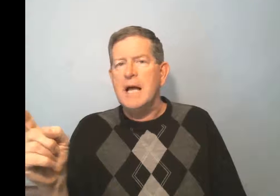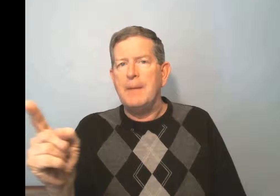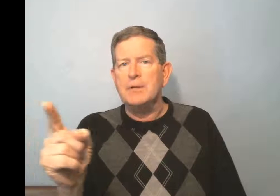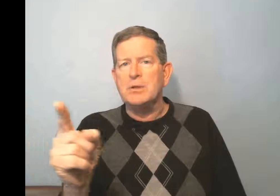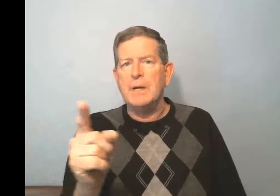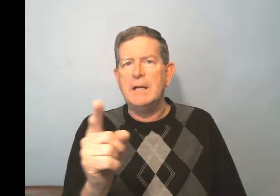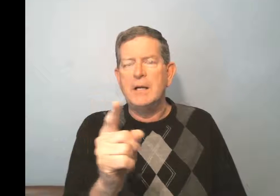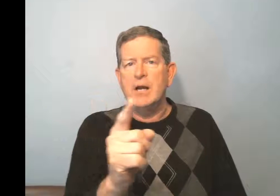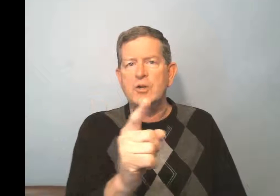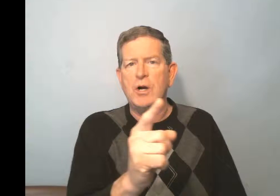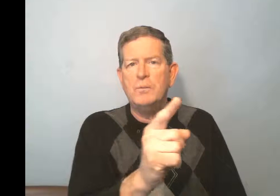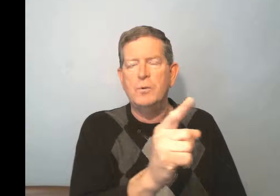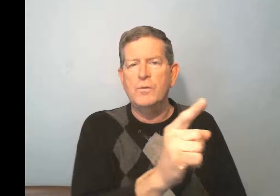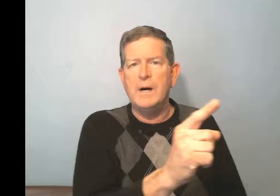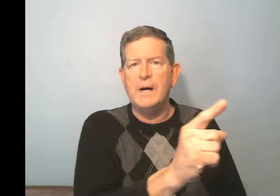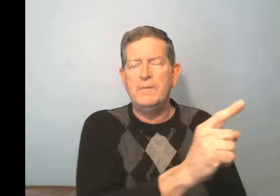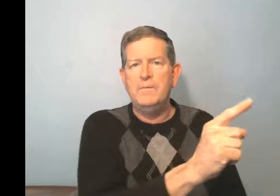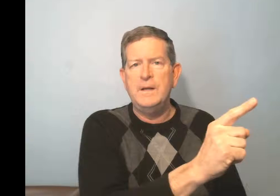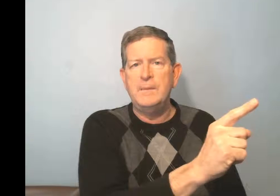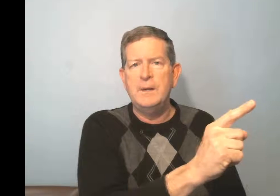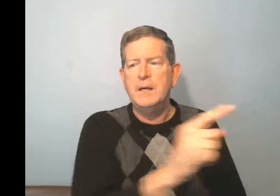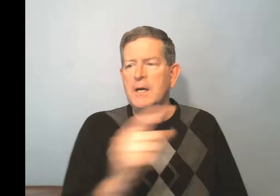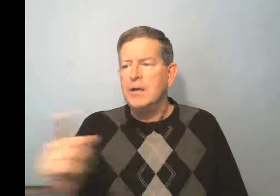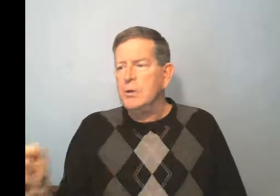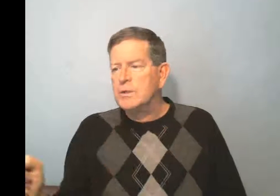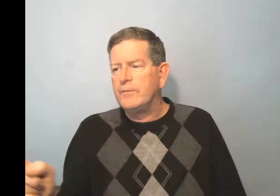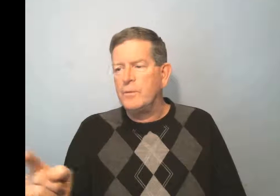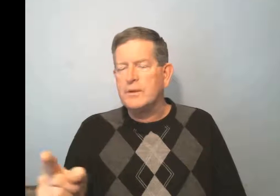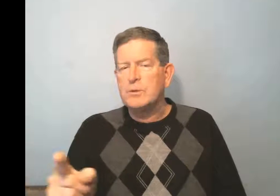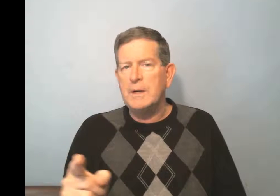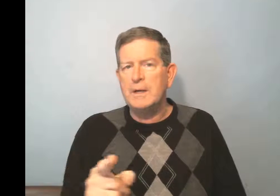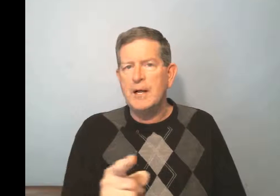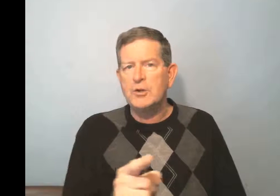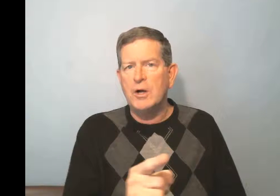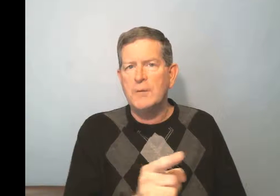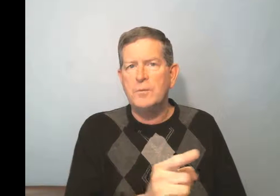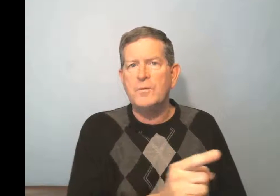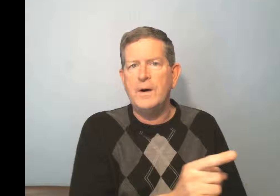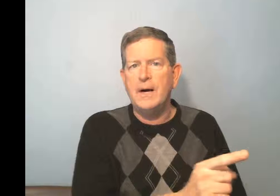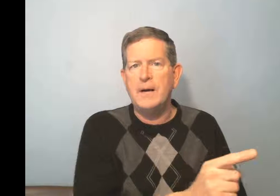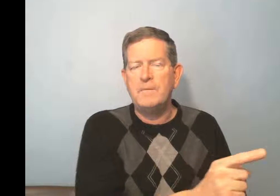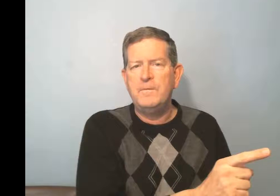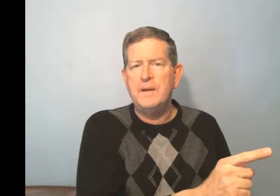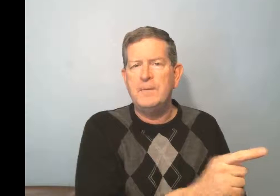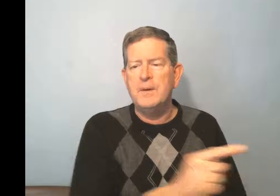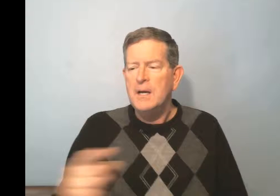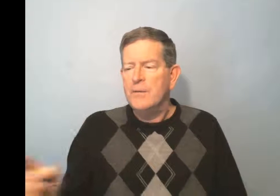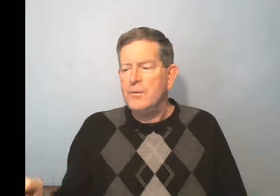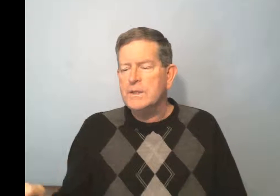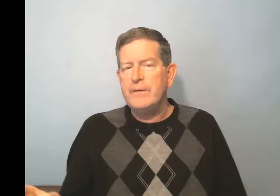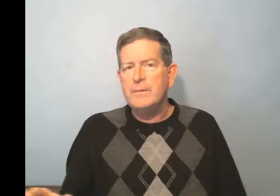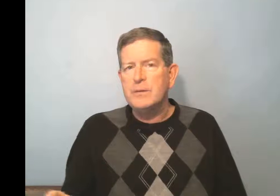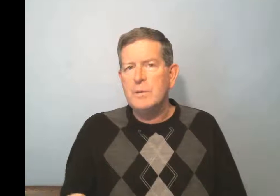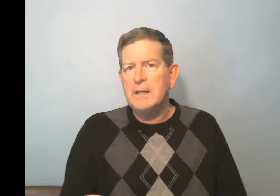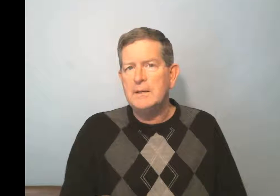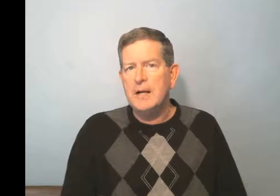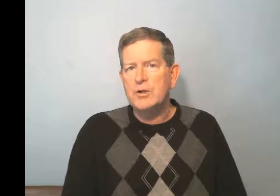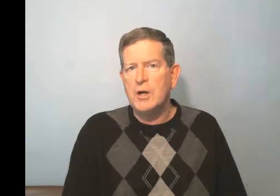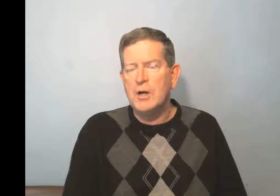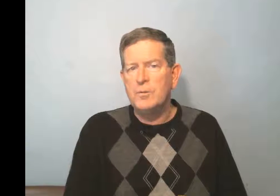a besoin de l'argent pour voir un film. Nous avons besoin de l'argent pour voir un film. Vous avez besoin de l'argent pour